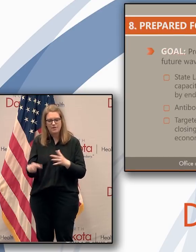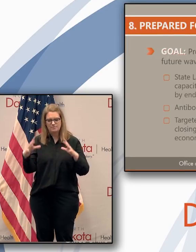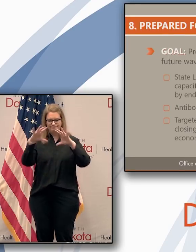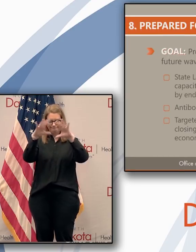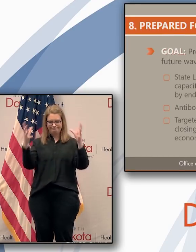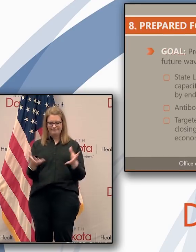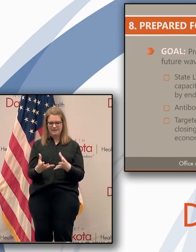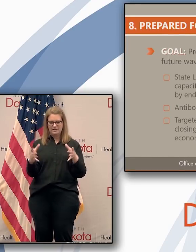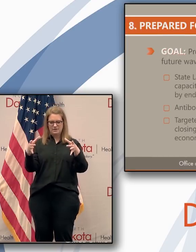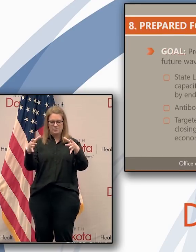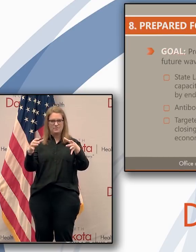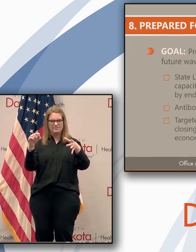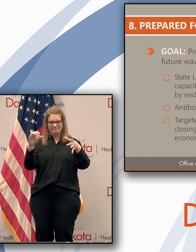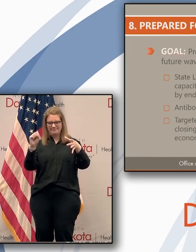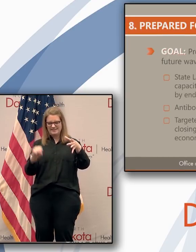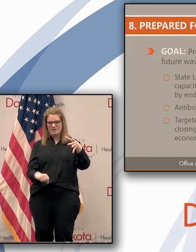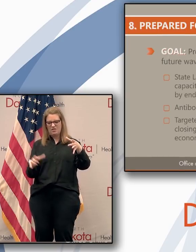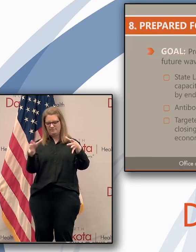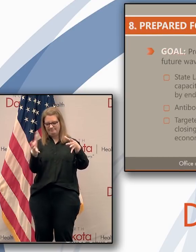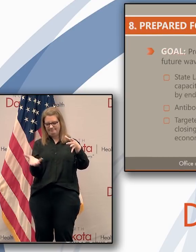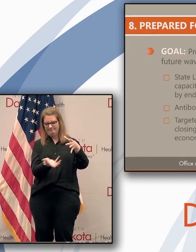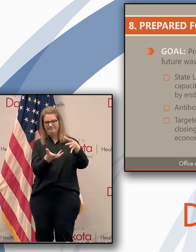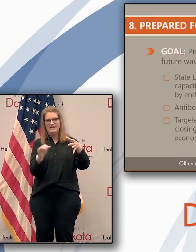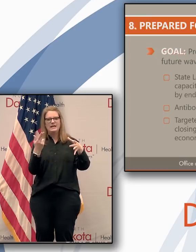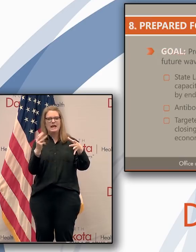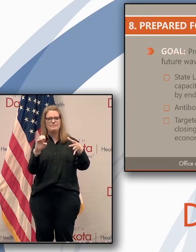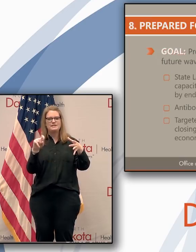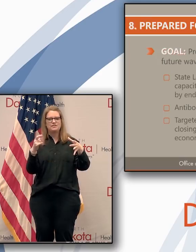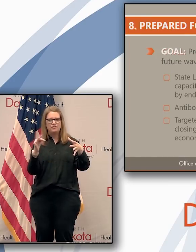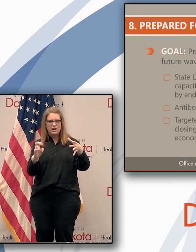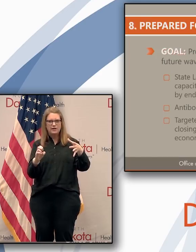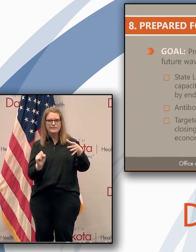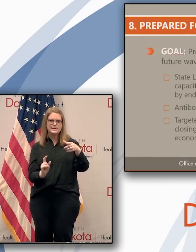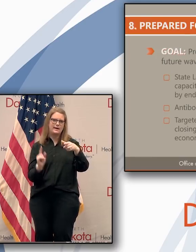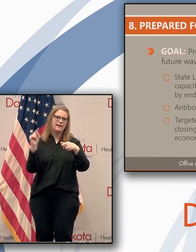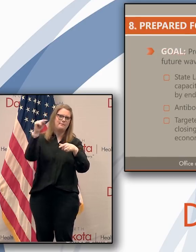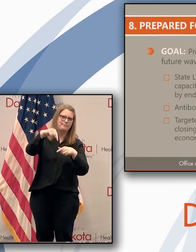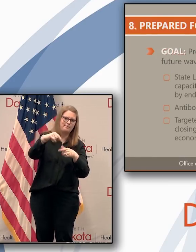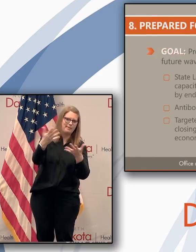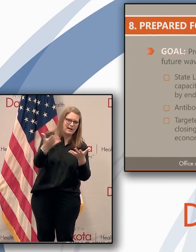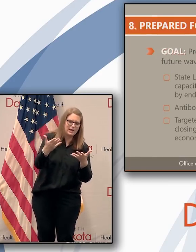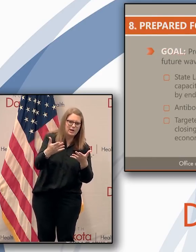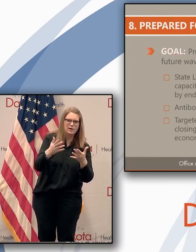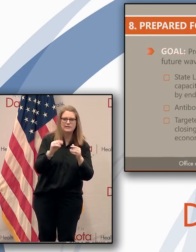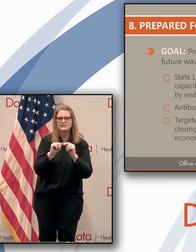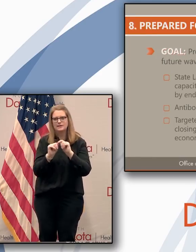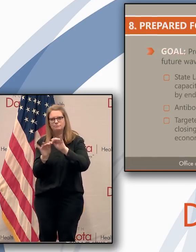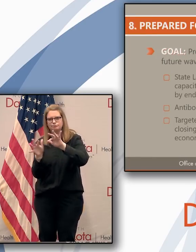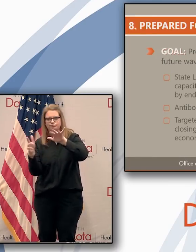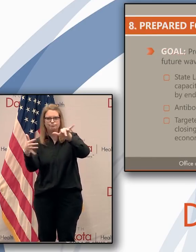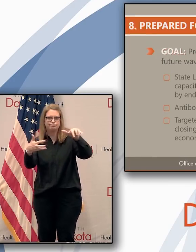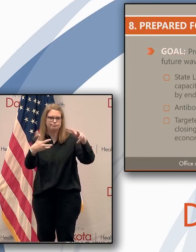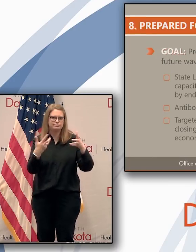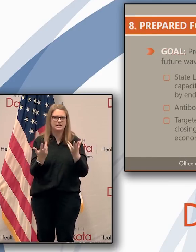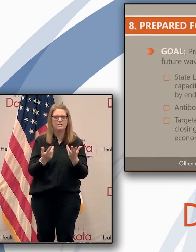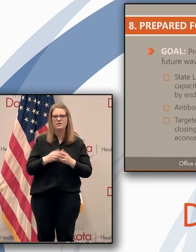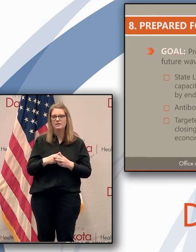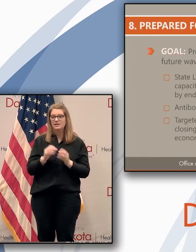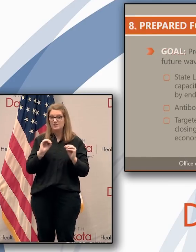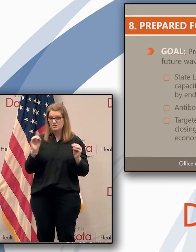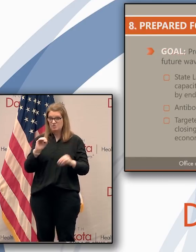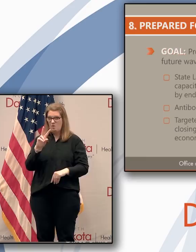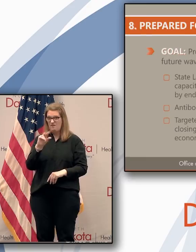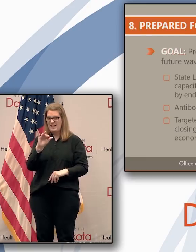so we have to be prepared from now until such time that there may be a vaccine, which could be 18 months or more. We've got to be